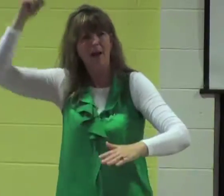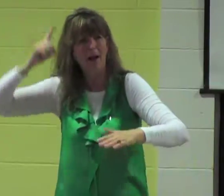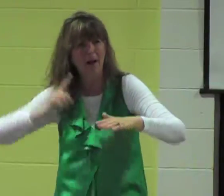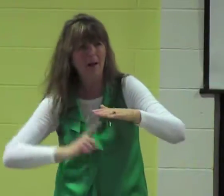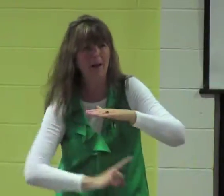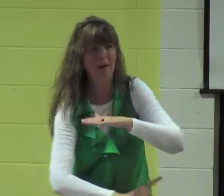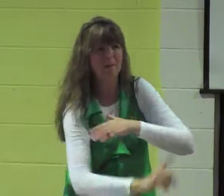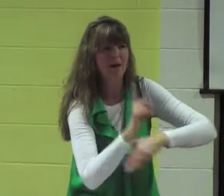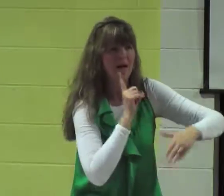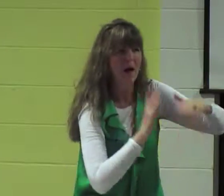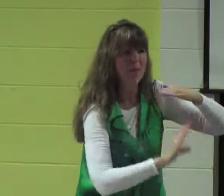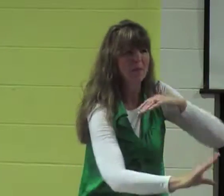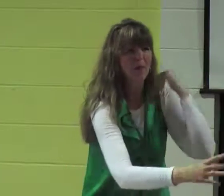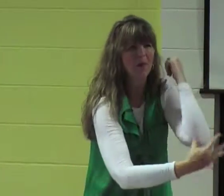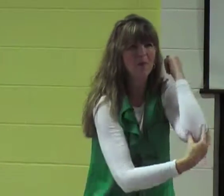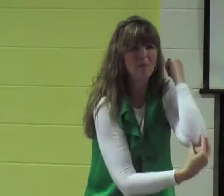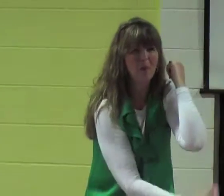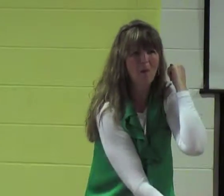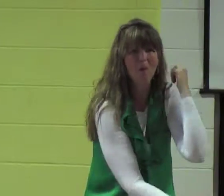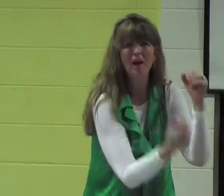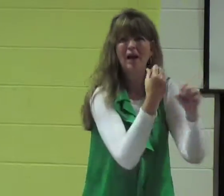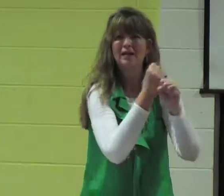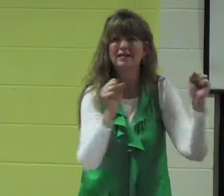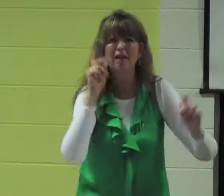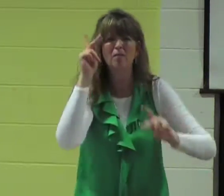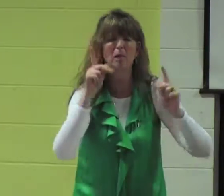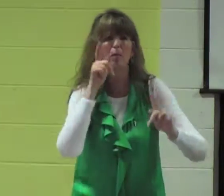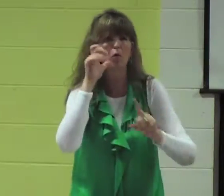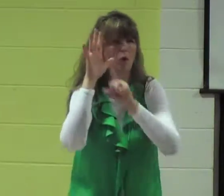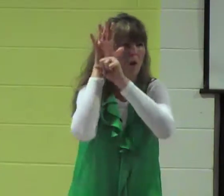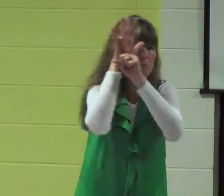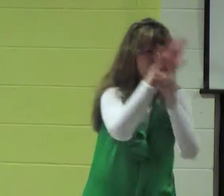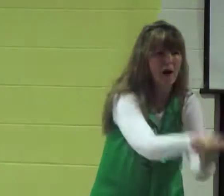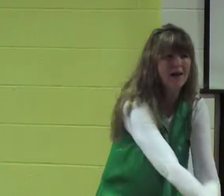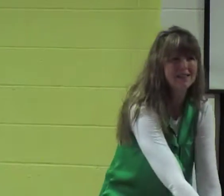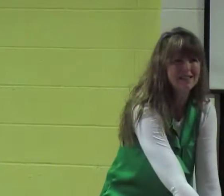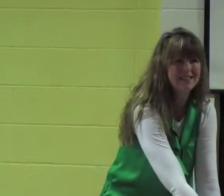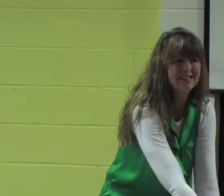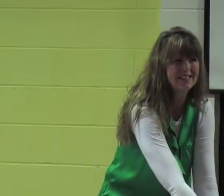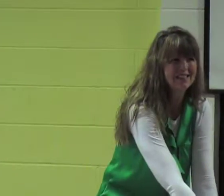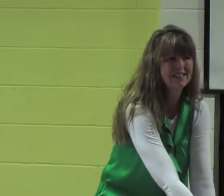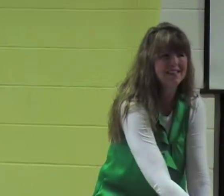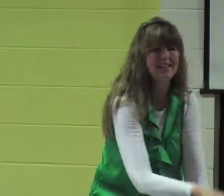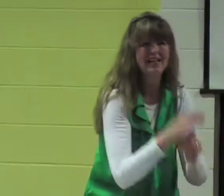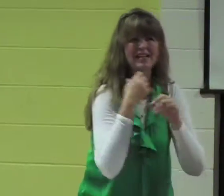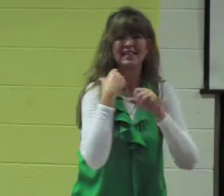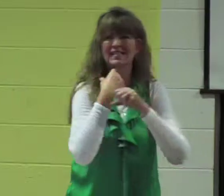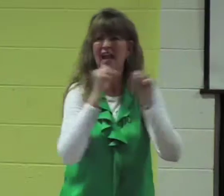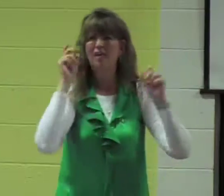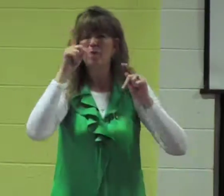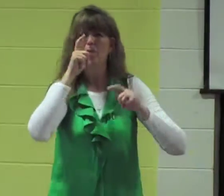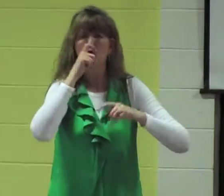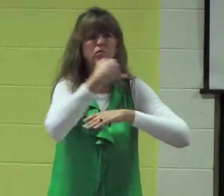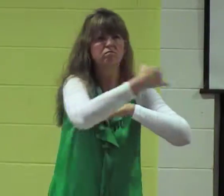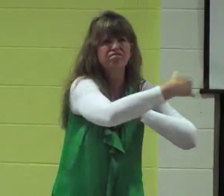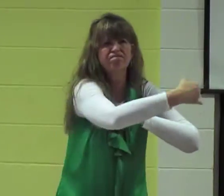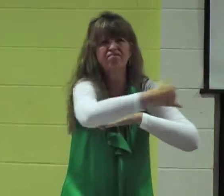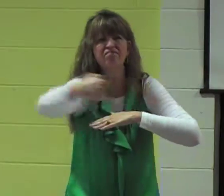He didn't come to save them from the Roman Empire but he came to save them from people